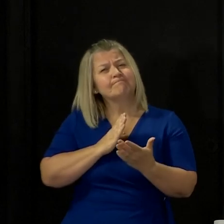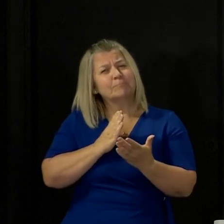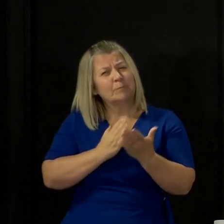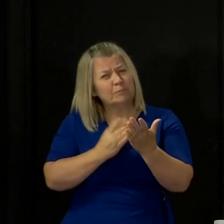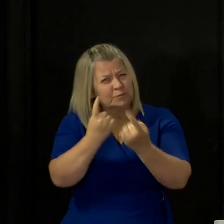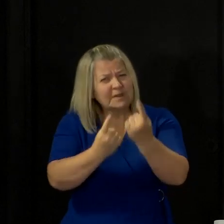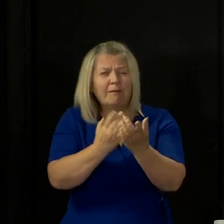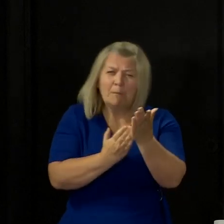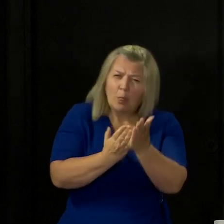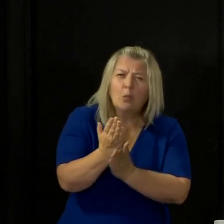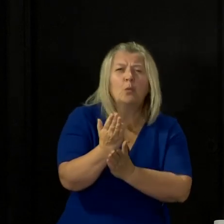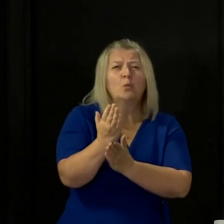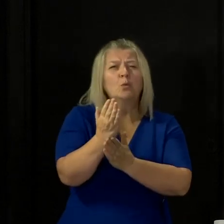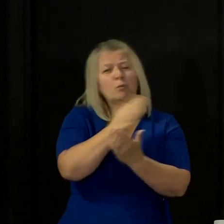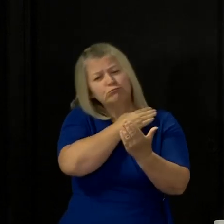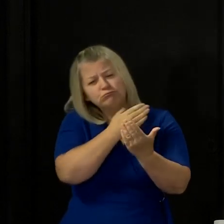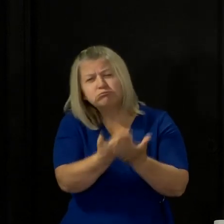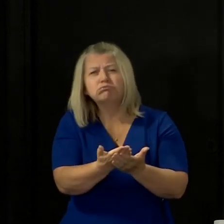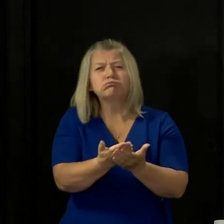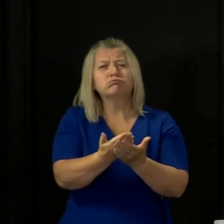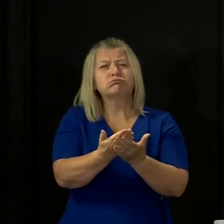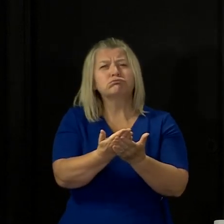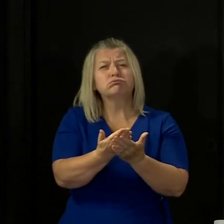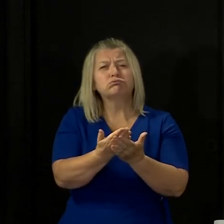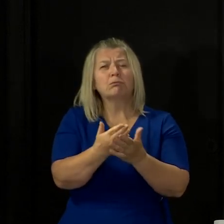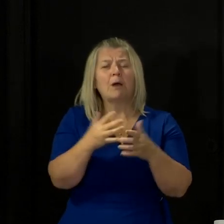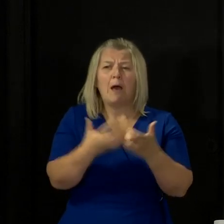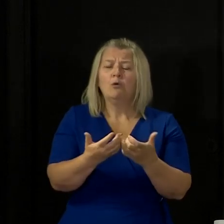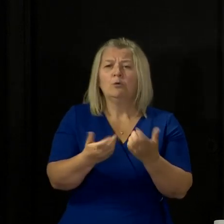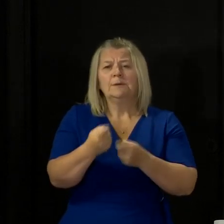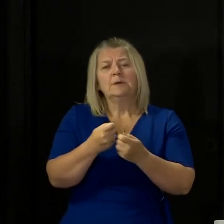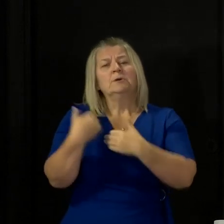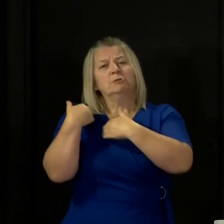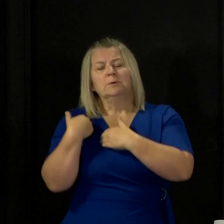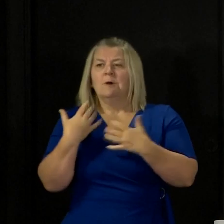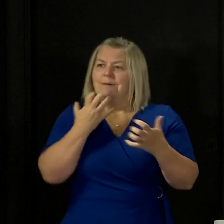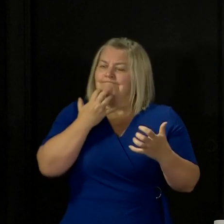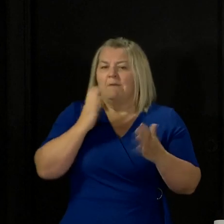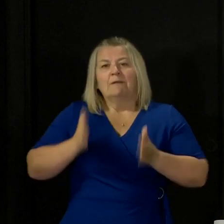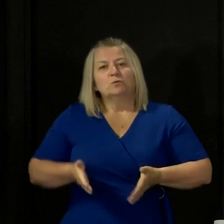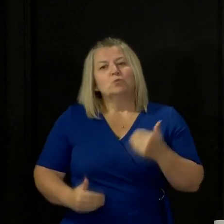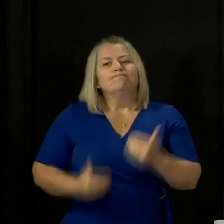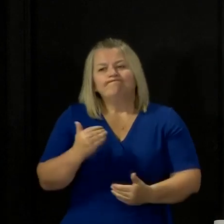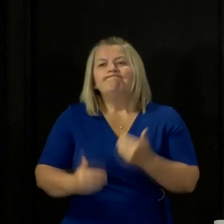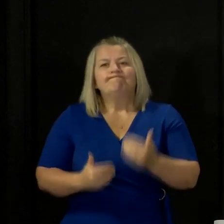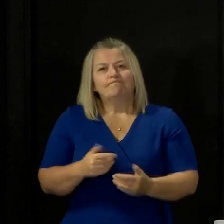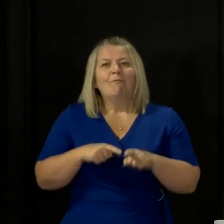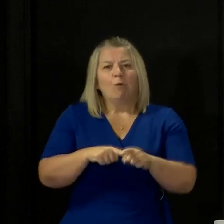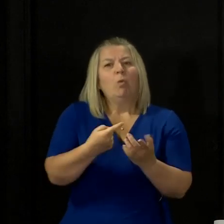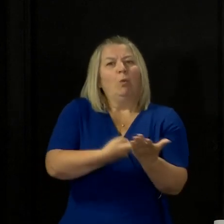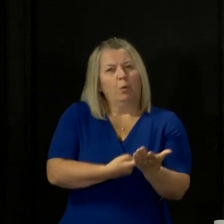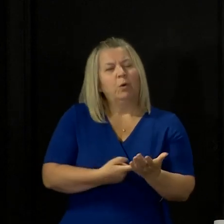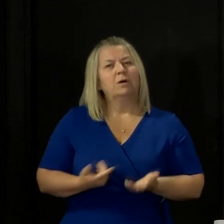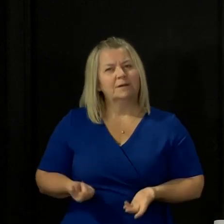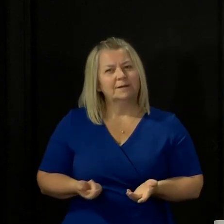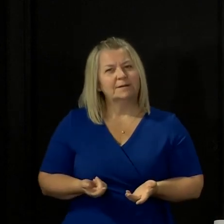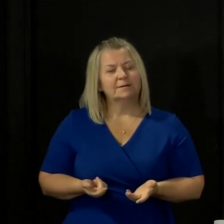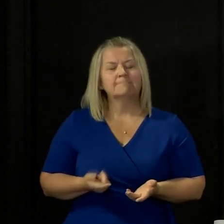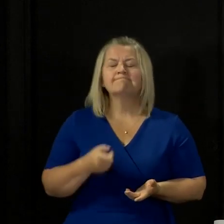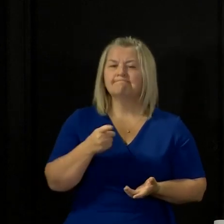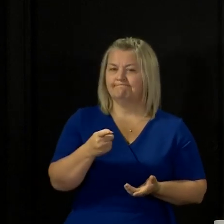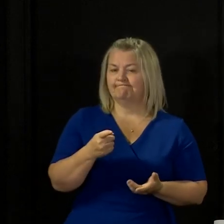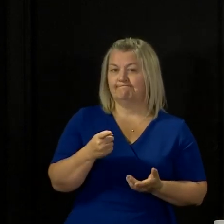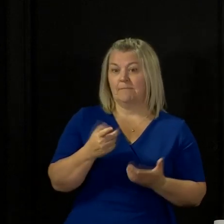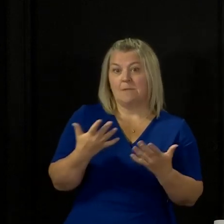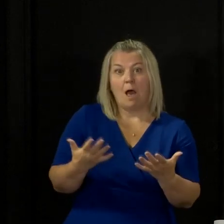gratitude I feel for the way that you have borne it. I also know that as you listen to me report statistics that are now going in a